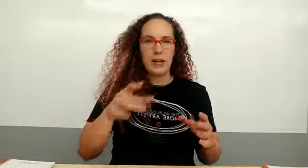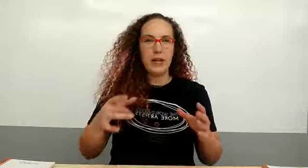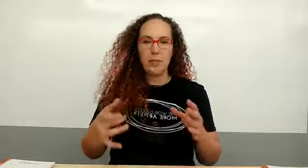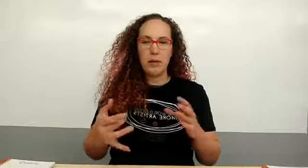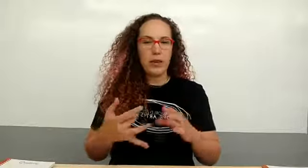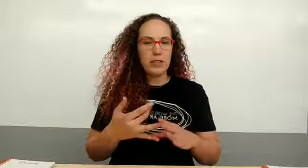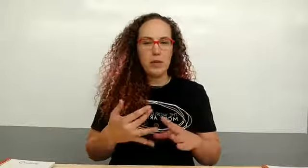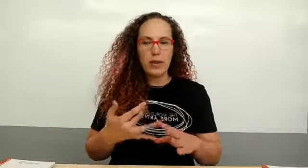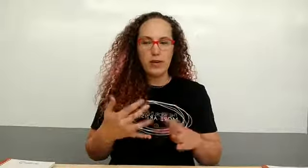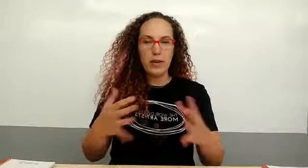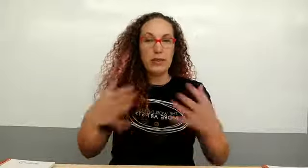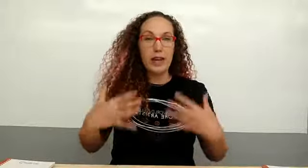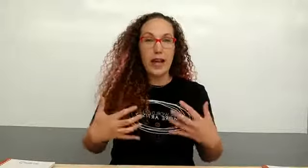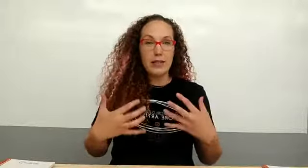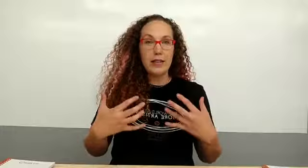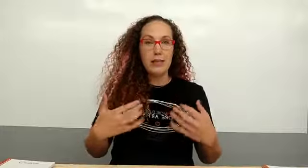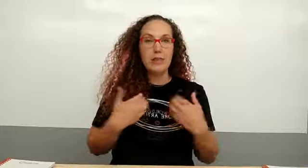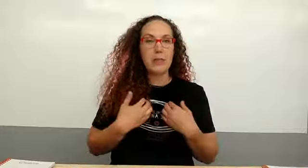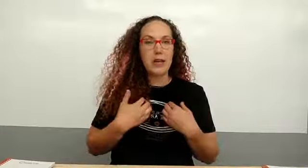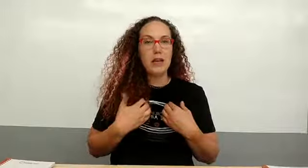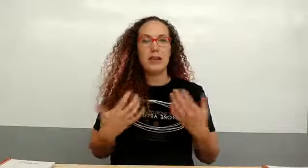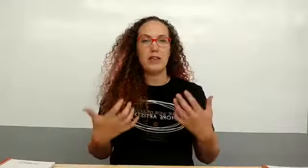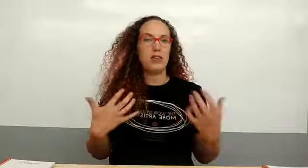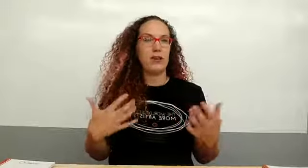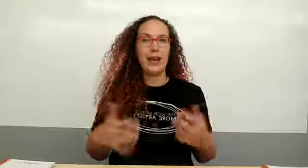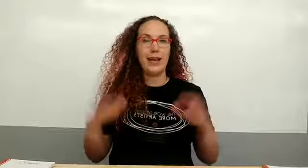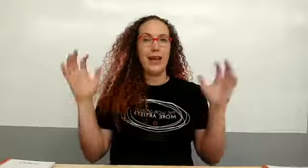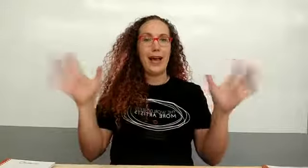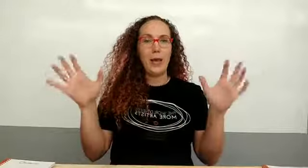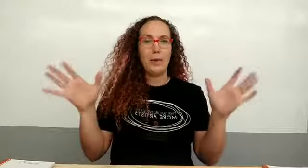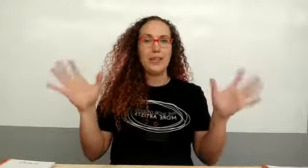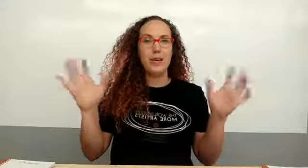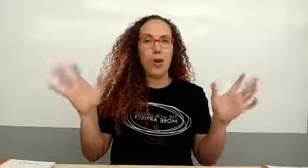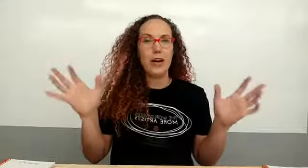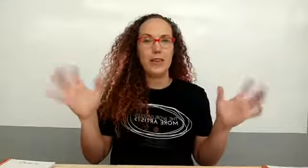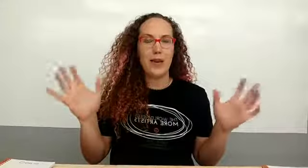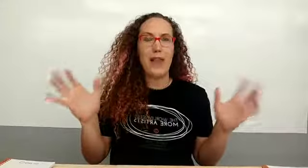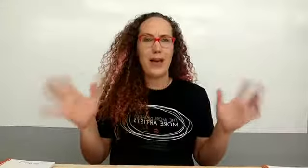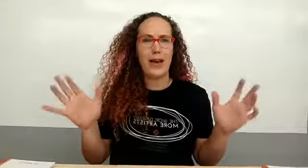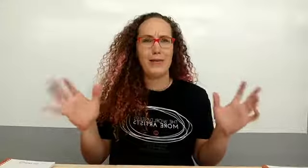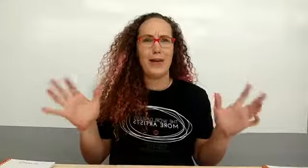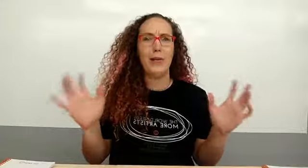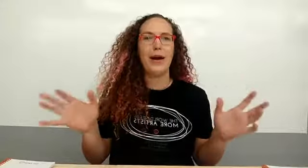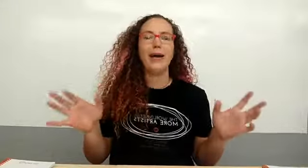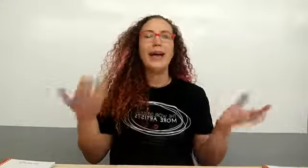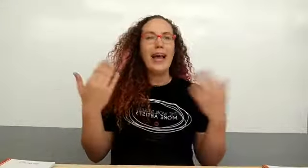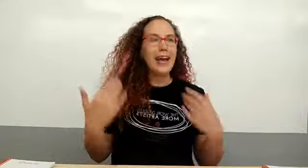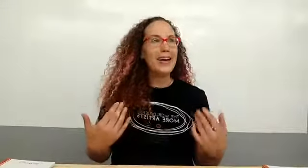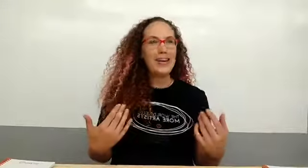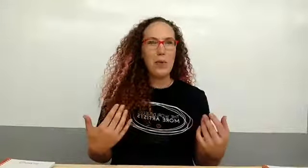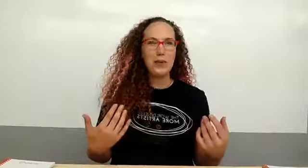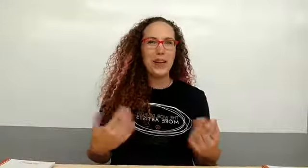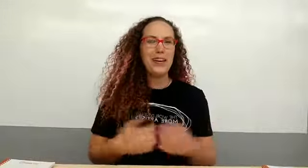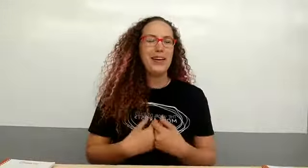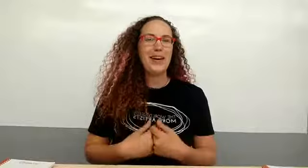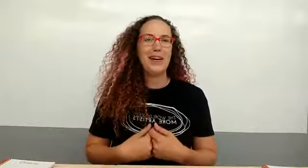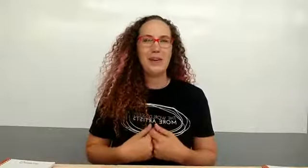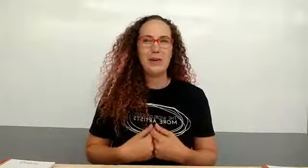second but also a direct line access to me in case you're like help it didn't work the way i thought it was gonna work and i can help with that um